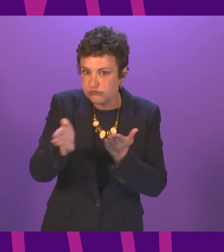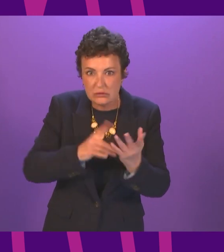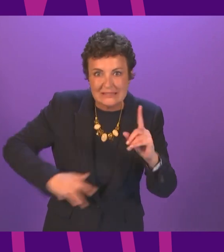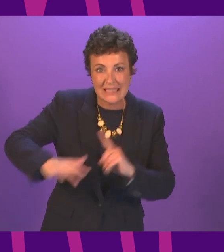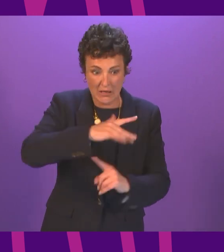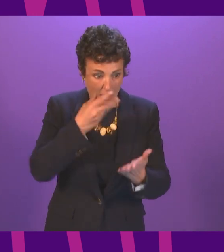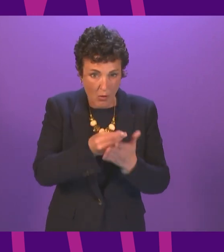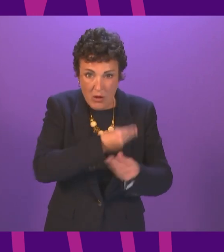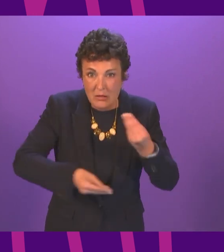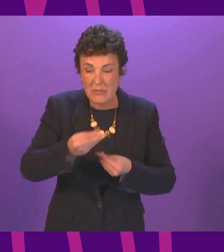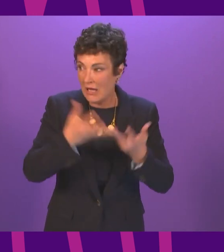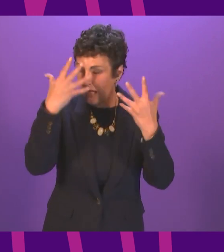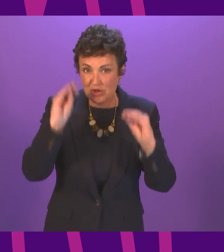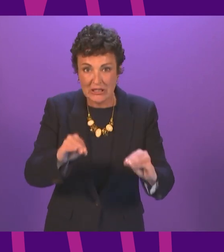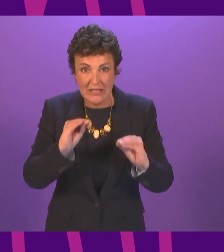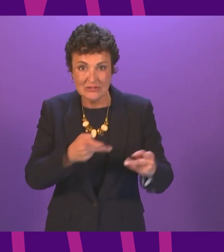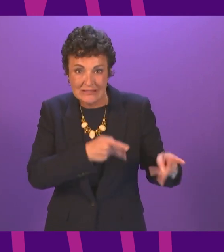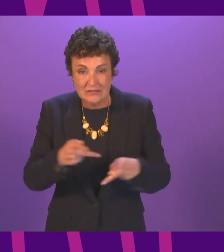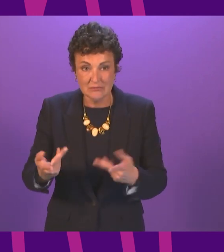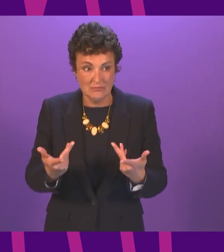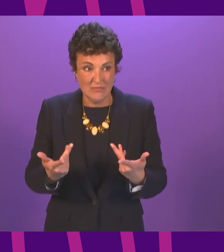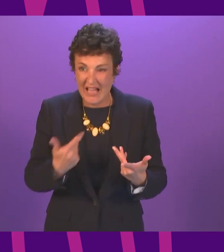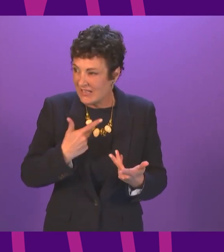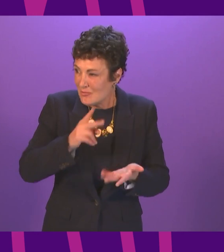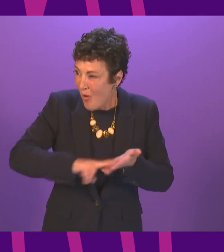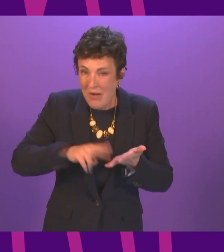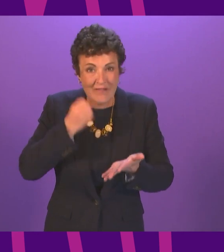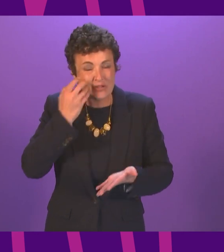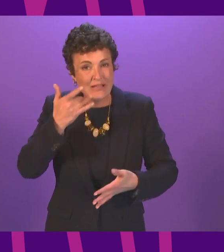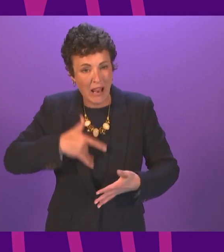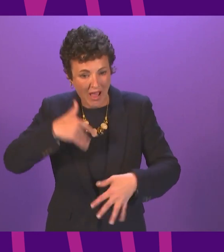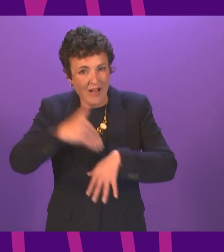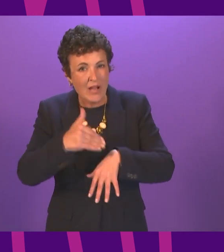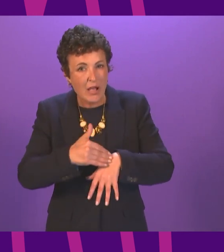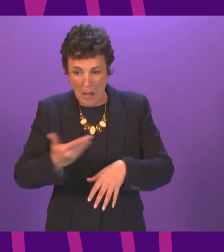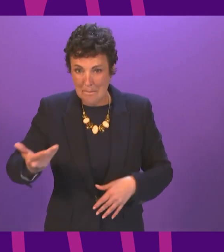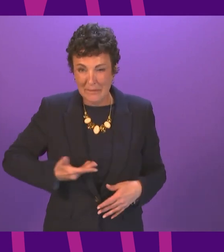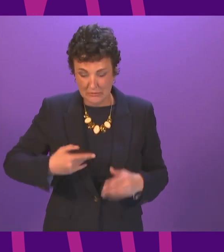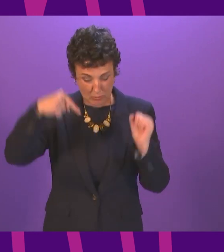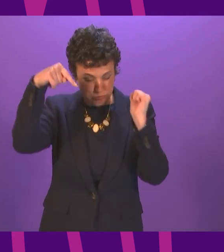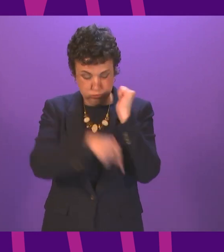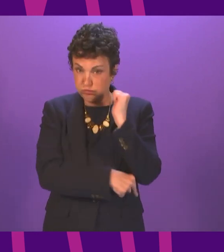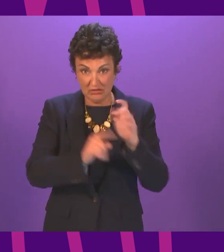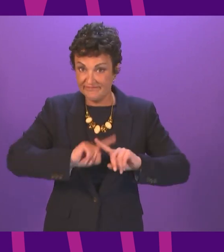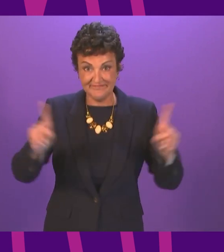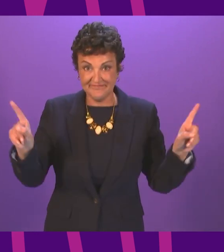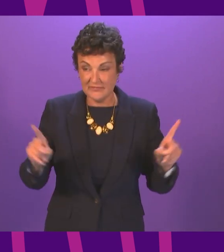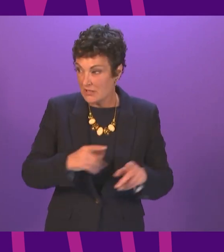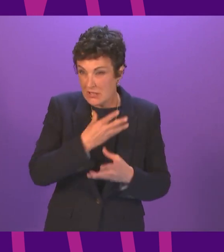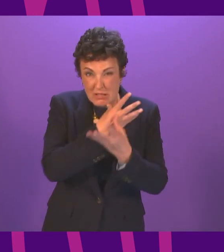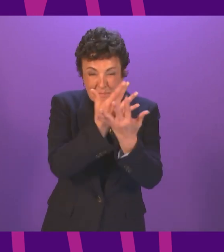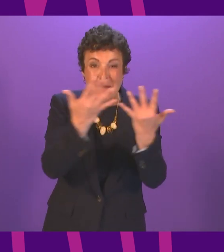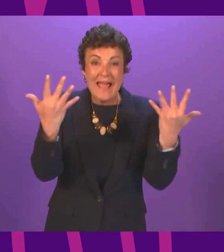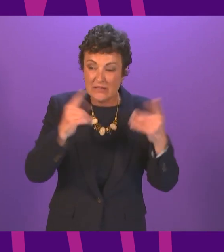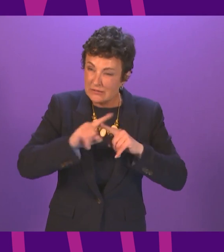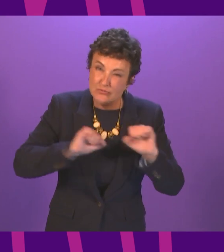our economy our education system and normal everyday life businesses have gone to the wall many are still struggling